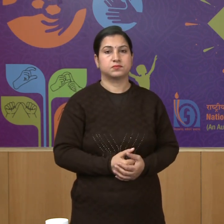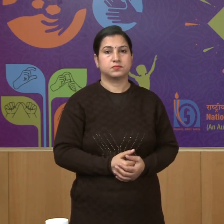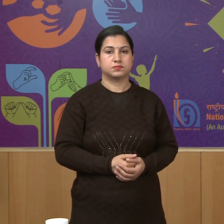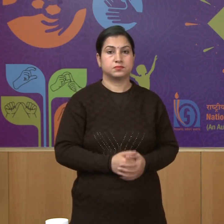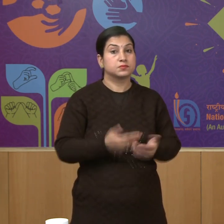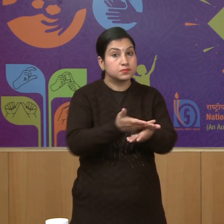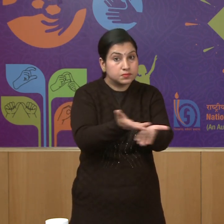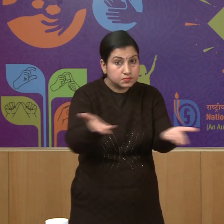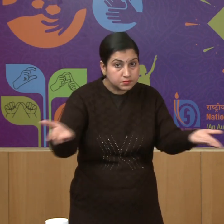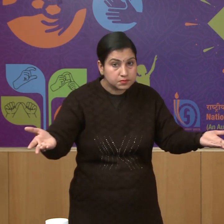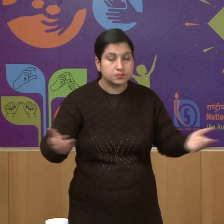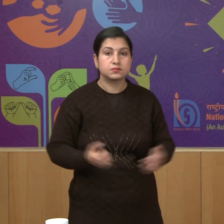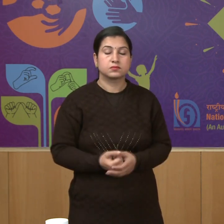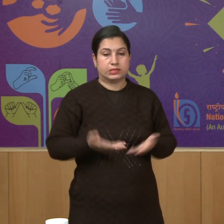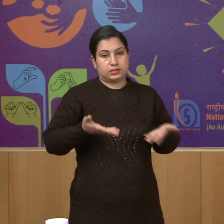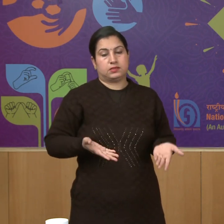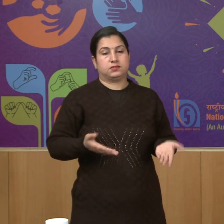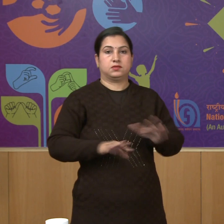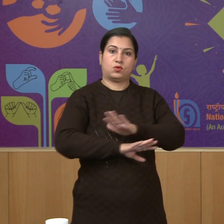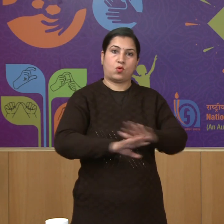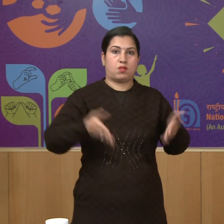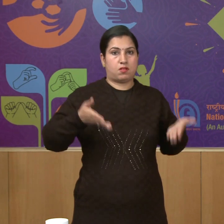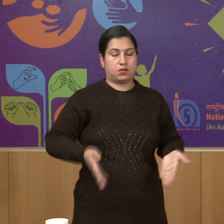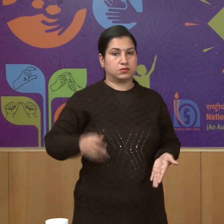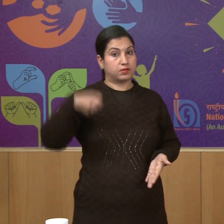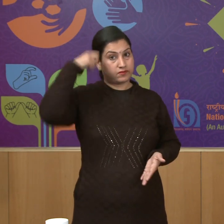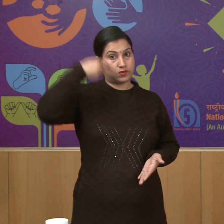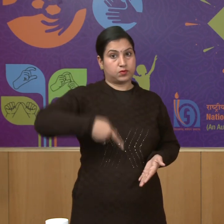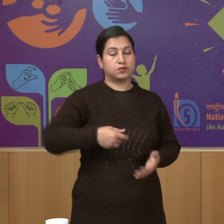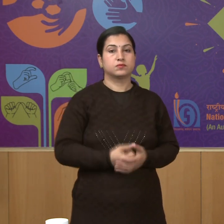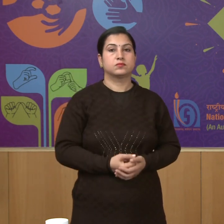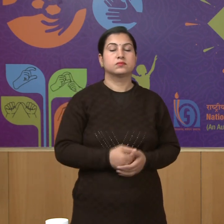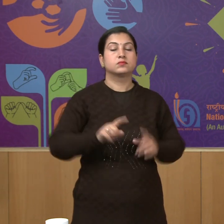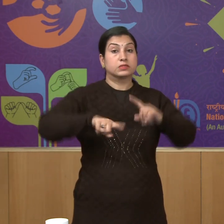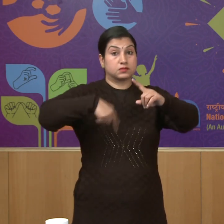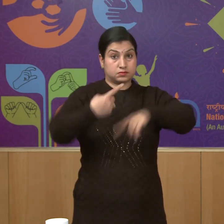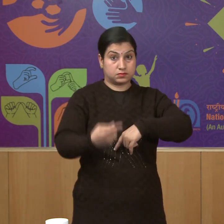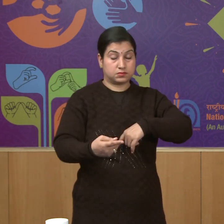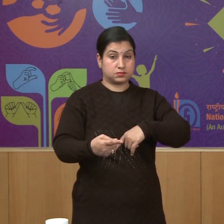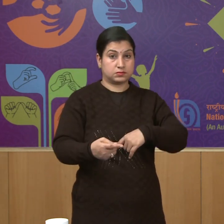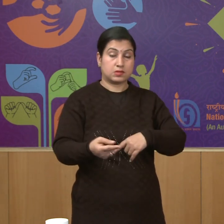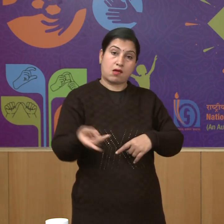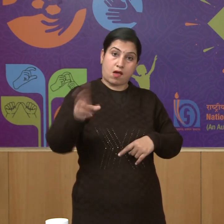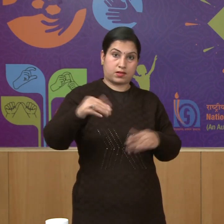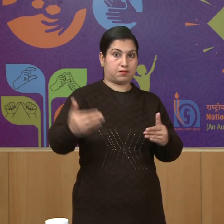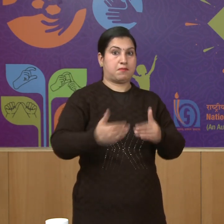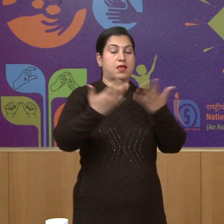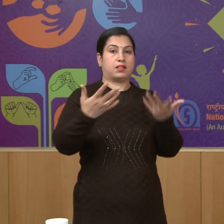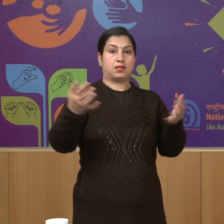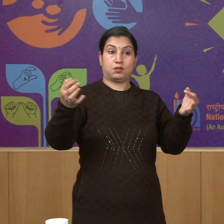dear learners that is all for today we will meet you soon with another interesting topic